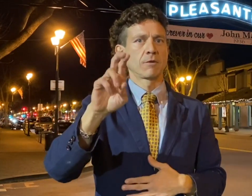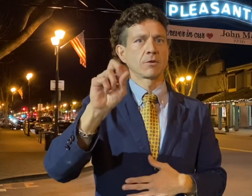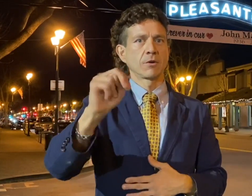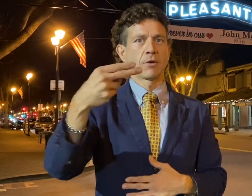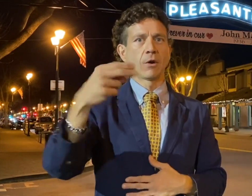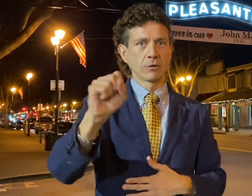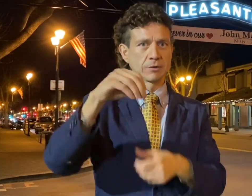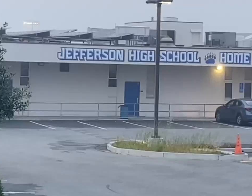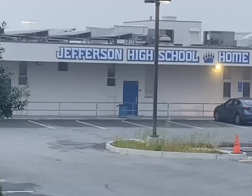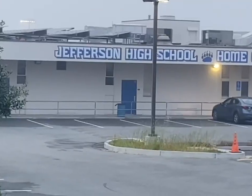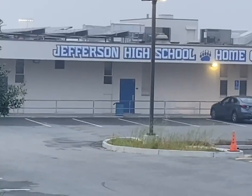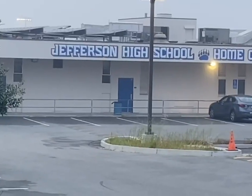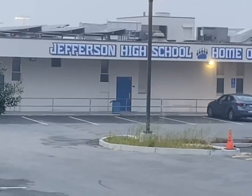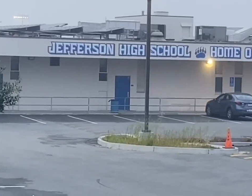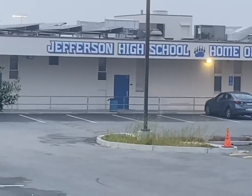Madden later went to Jefferson High School.